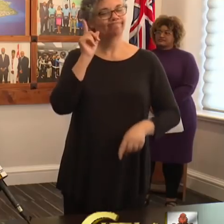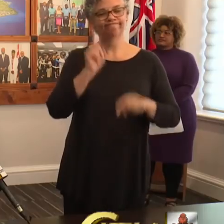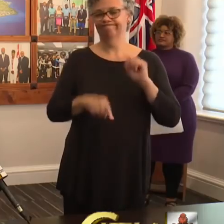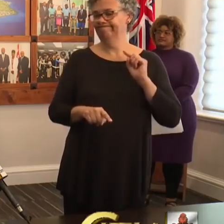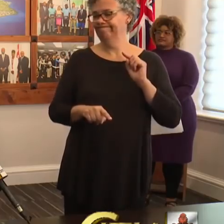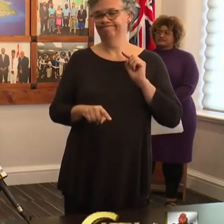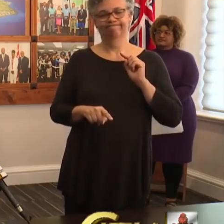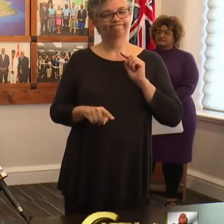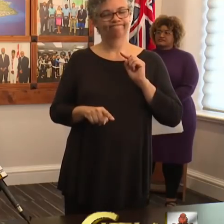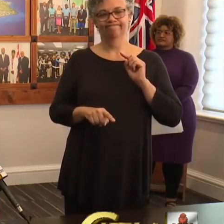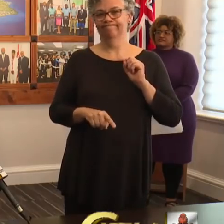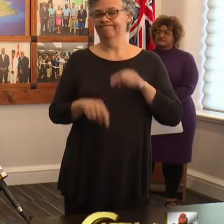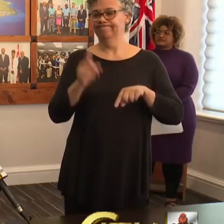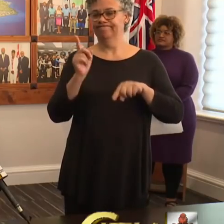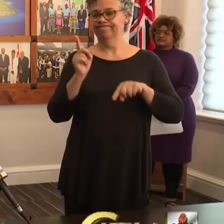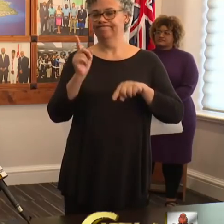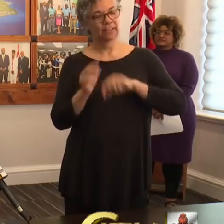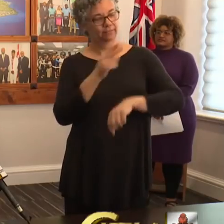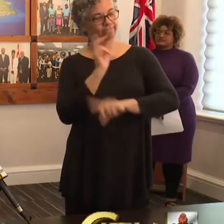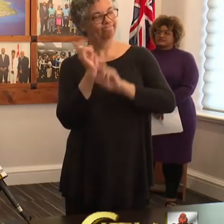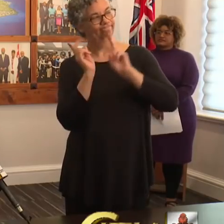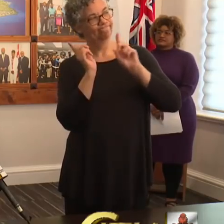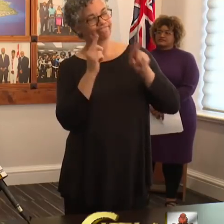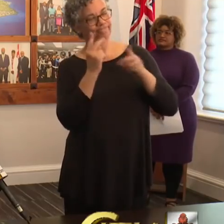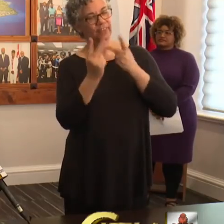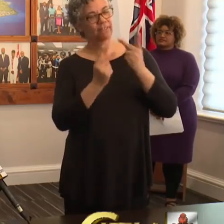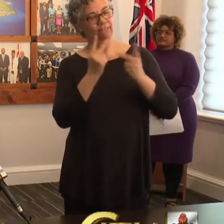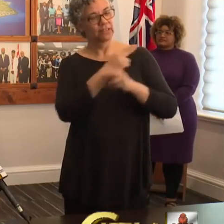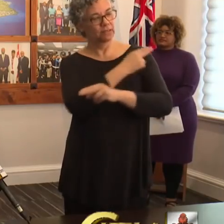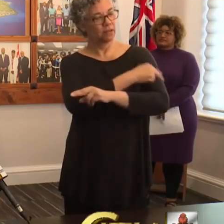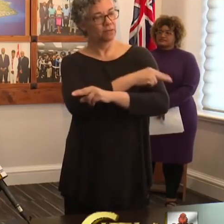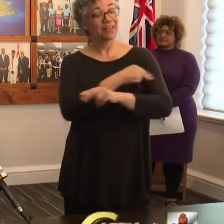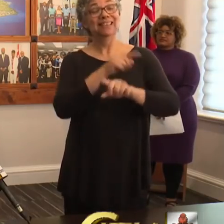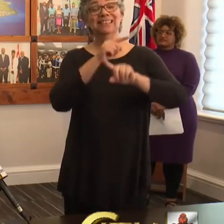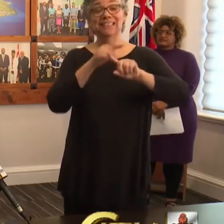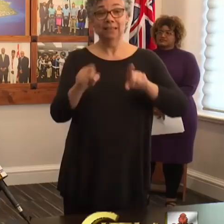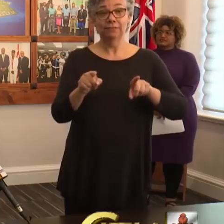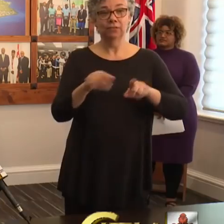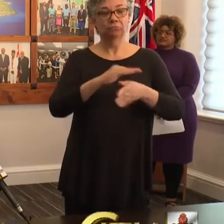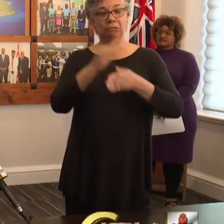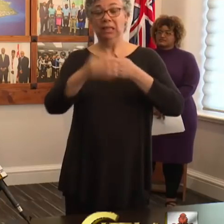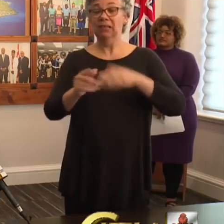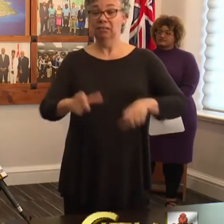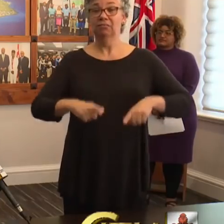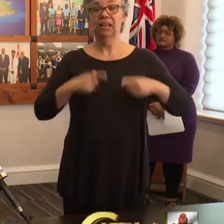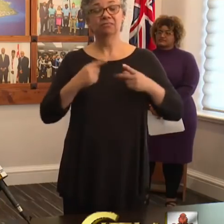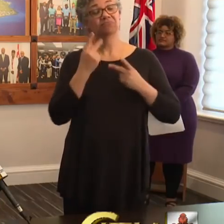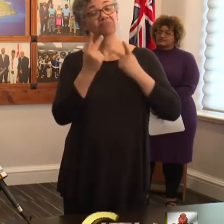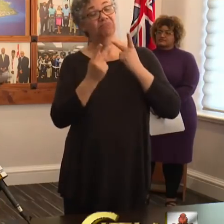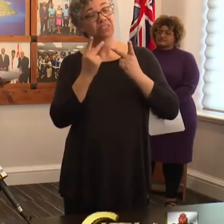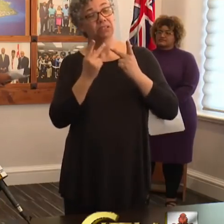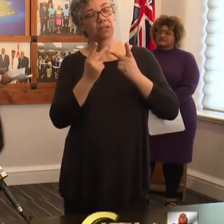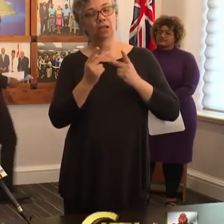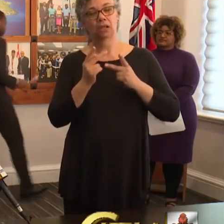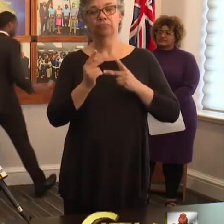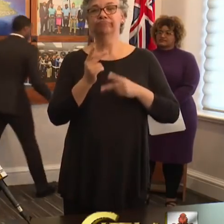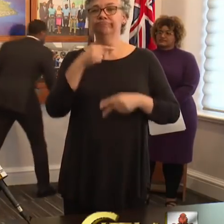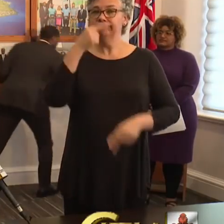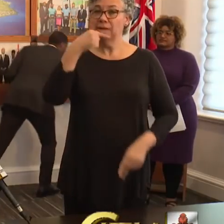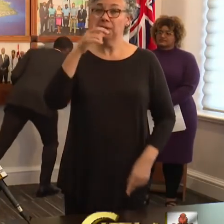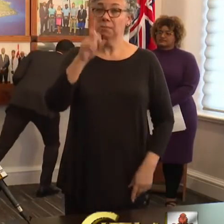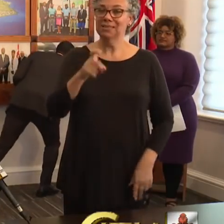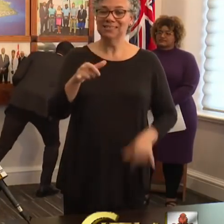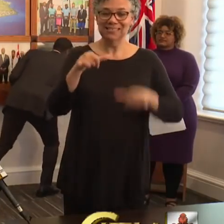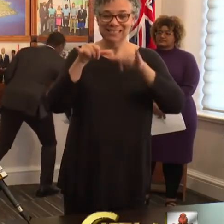visitation at the hospital at the end-of-life visits. Again, the public should remain within the